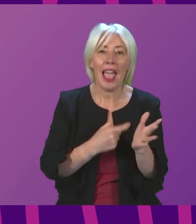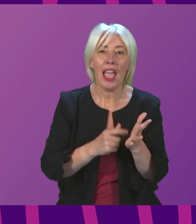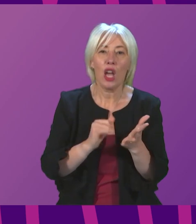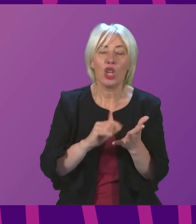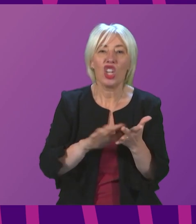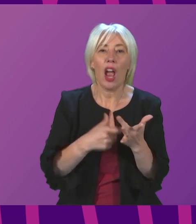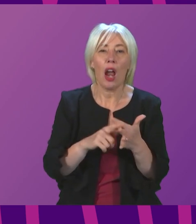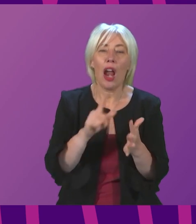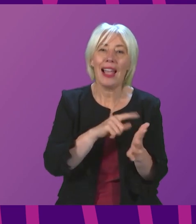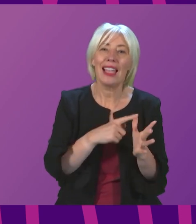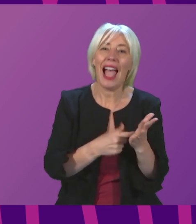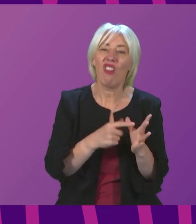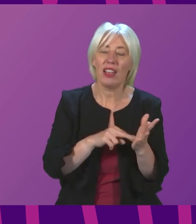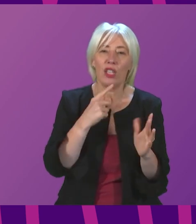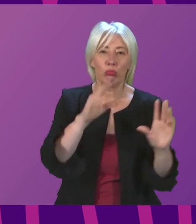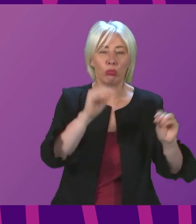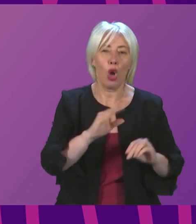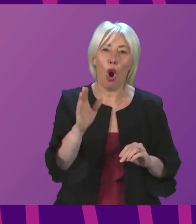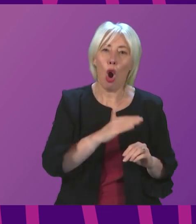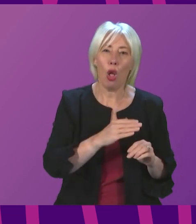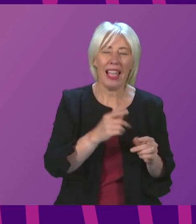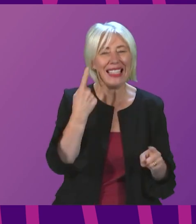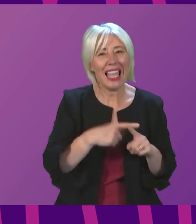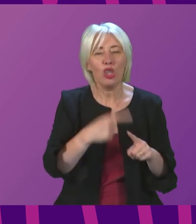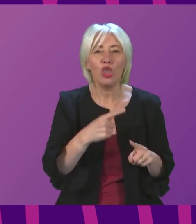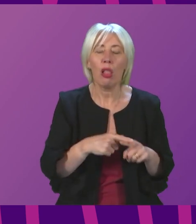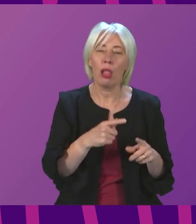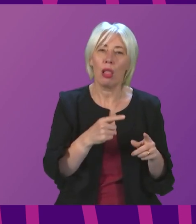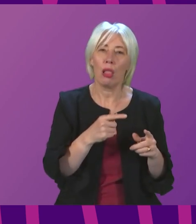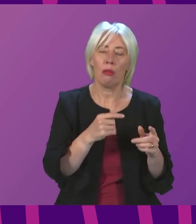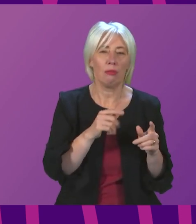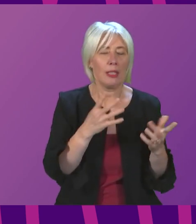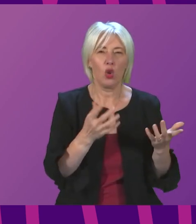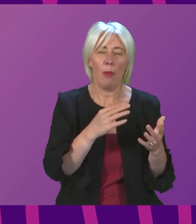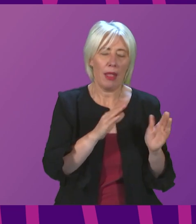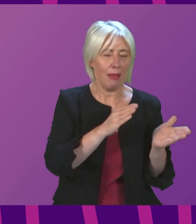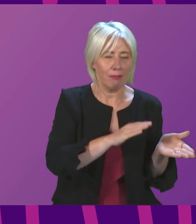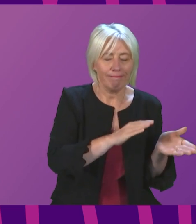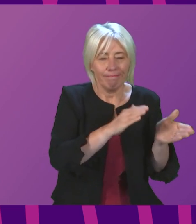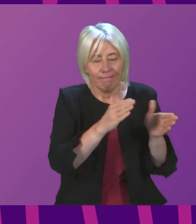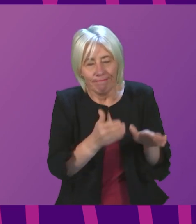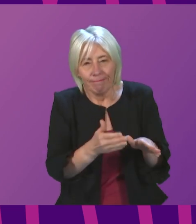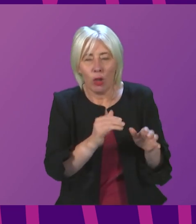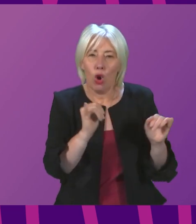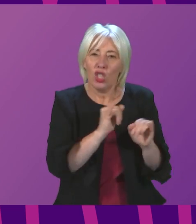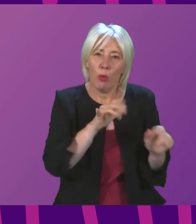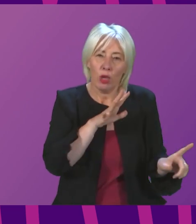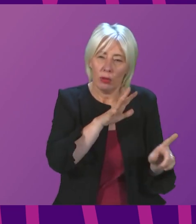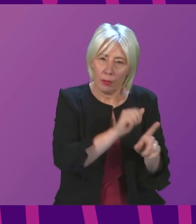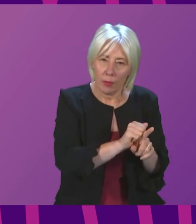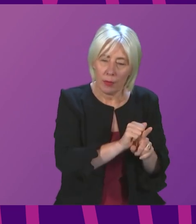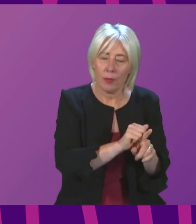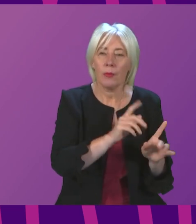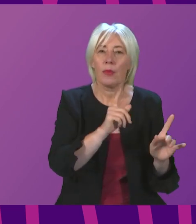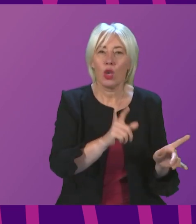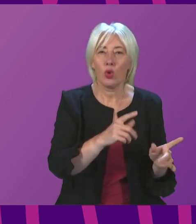essential hospital visits, such as nearing the end of life or a terminal illness diagnosis. This is despite the First Minister stating on Tuesday that